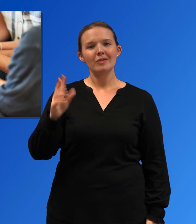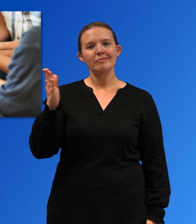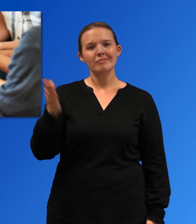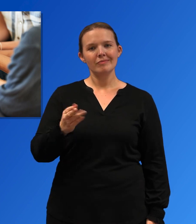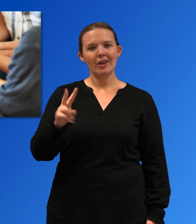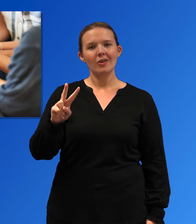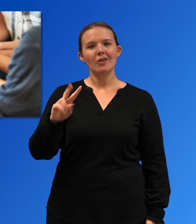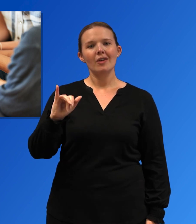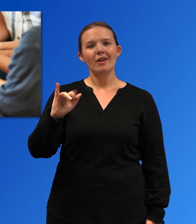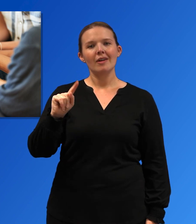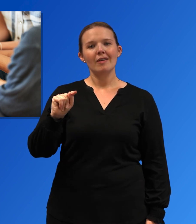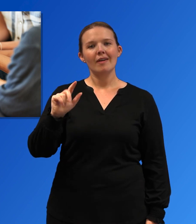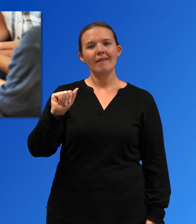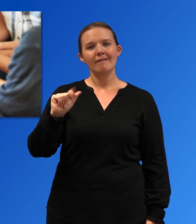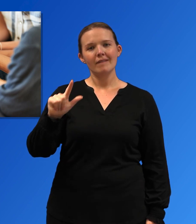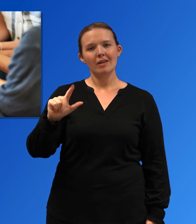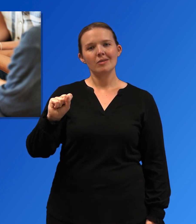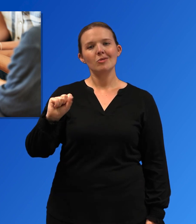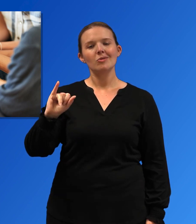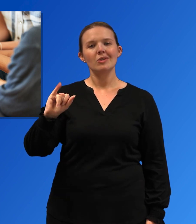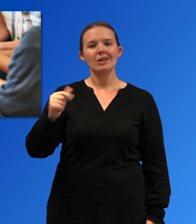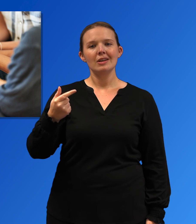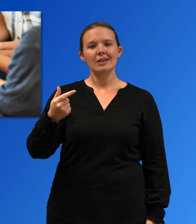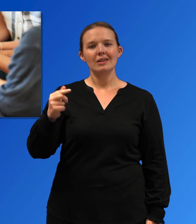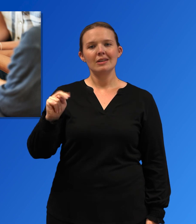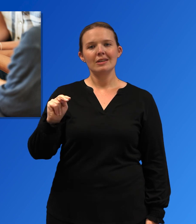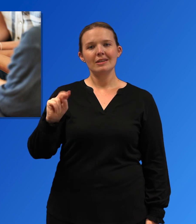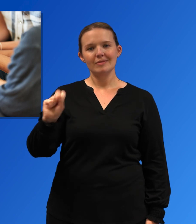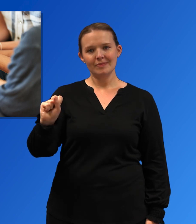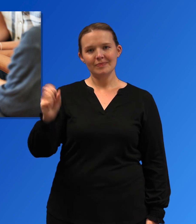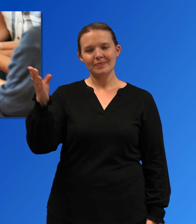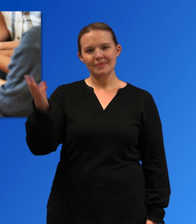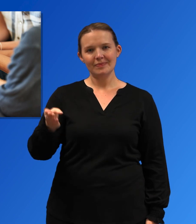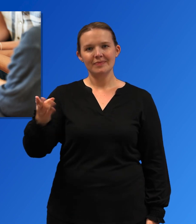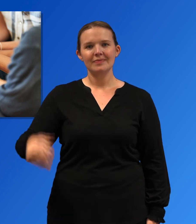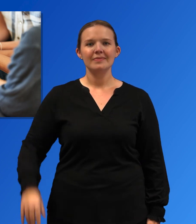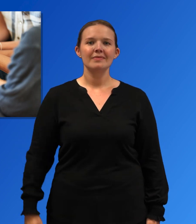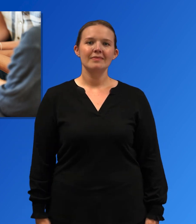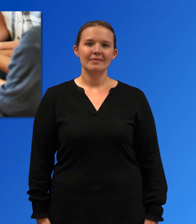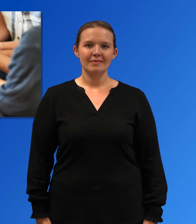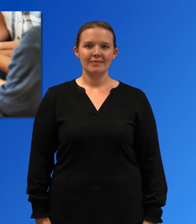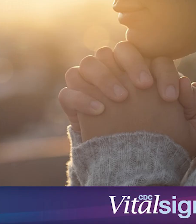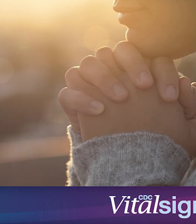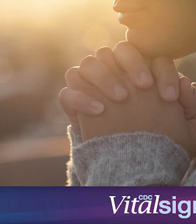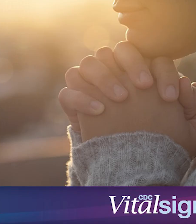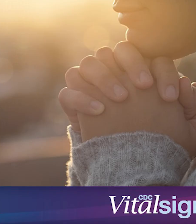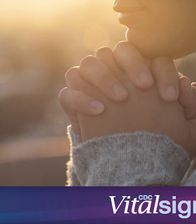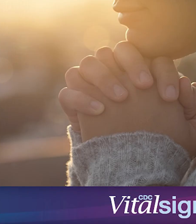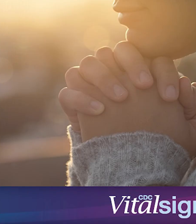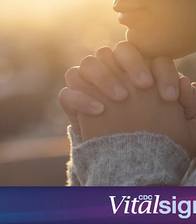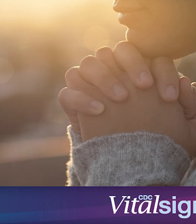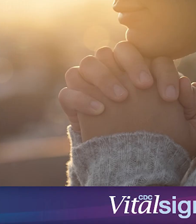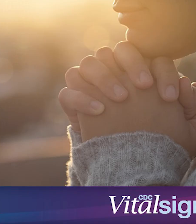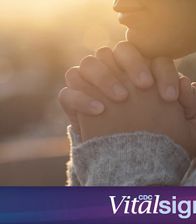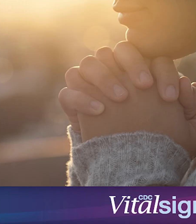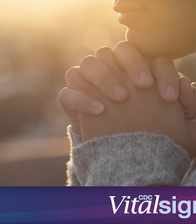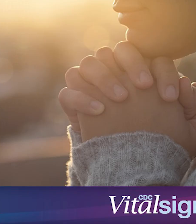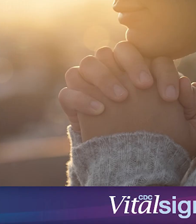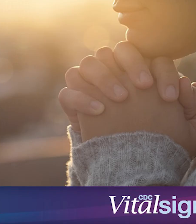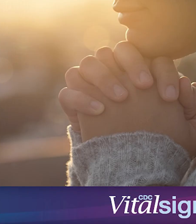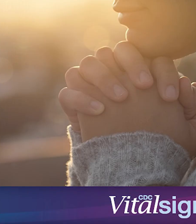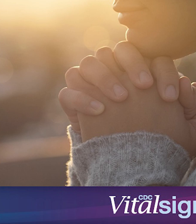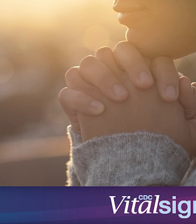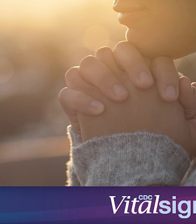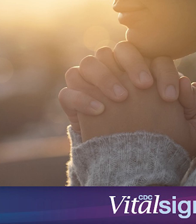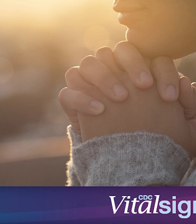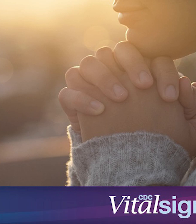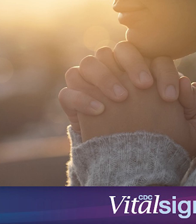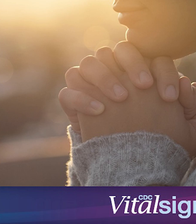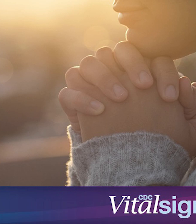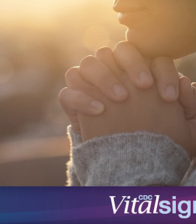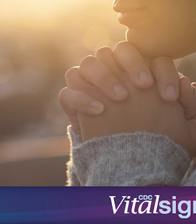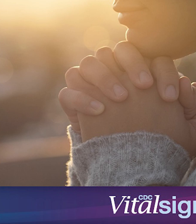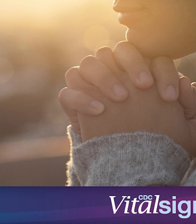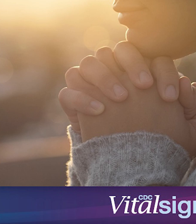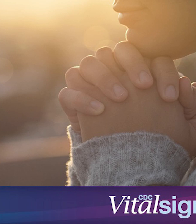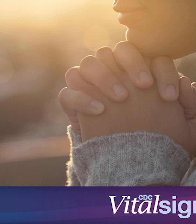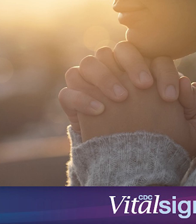eaaaaah.